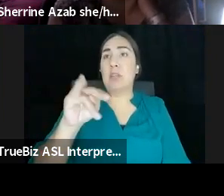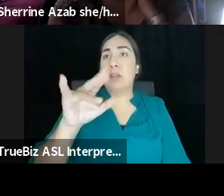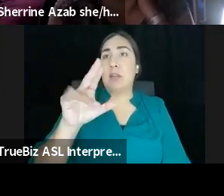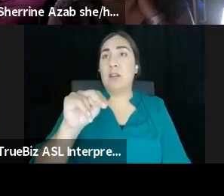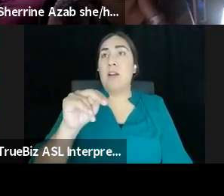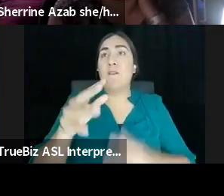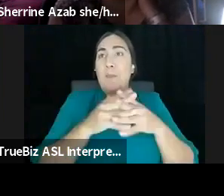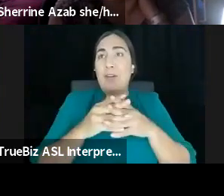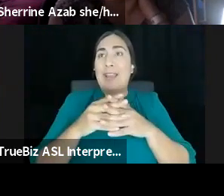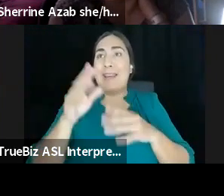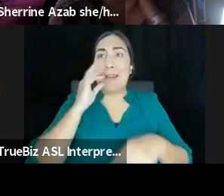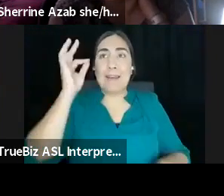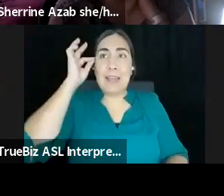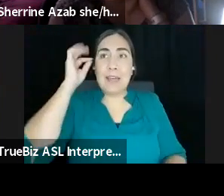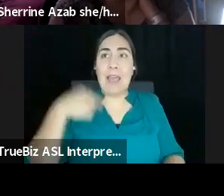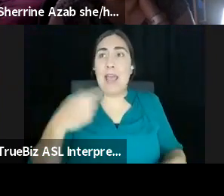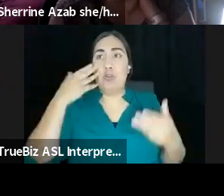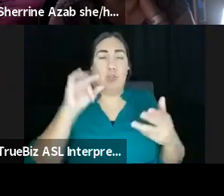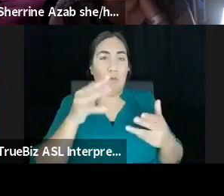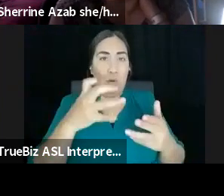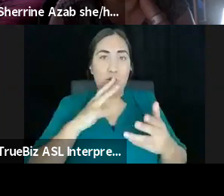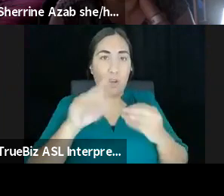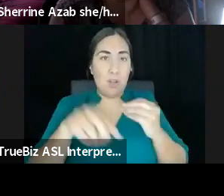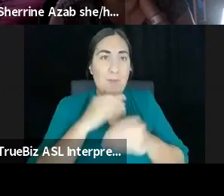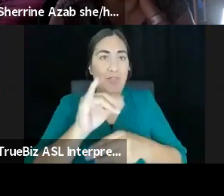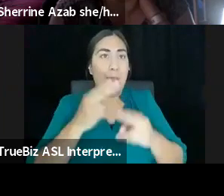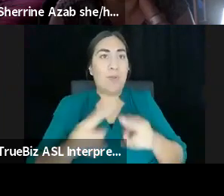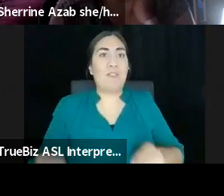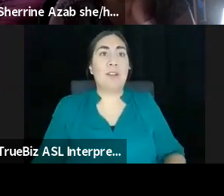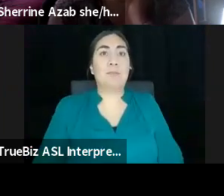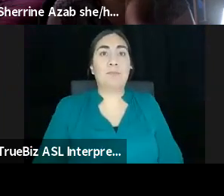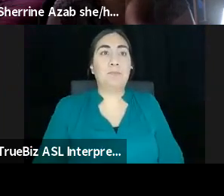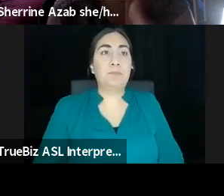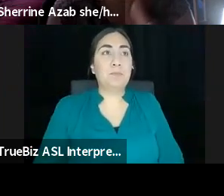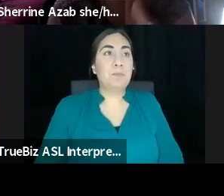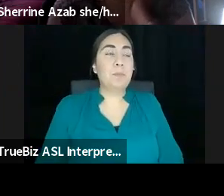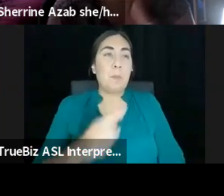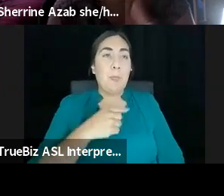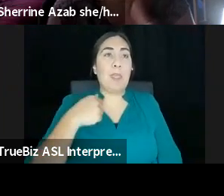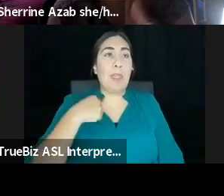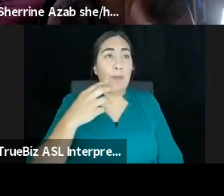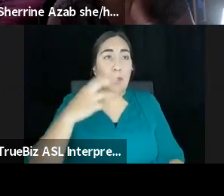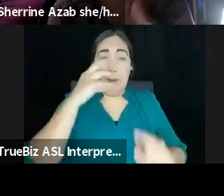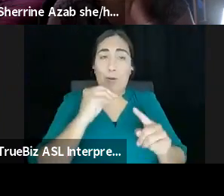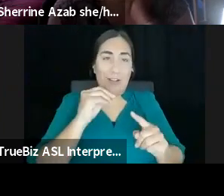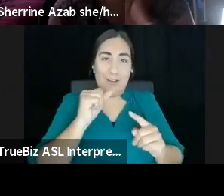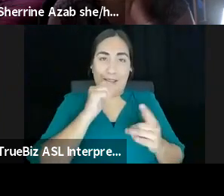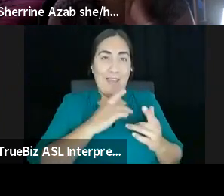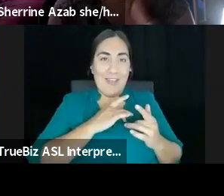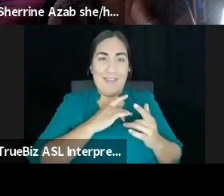at all. Um, yeah, sure. Um, I'm pretty unlikely candidate for that board. I thought I'm not a